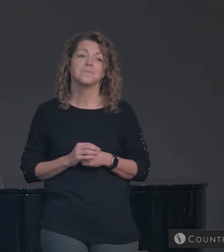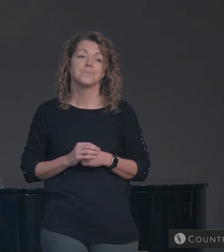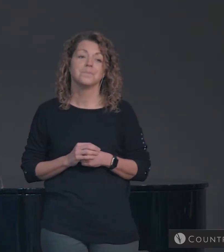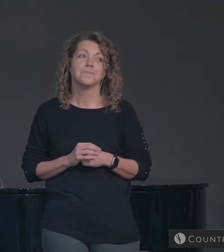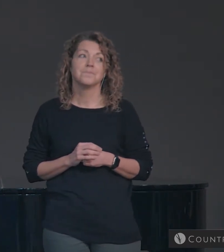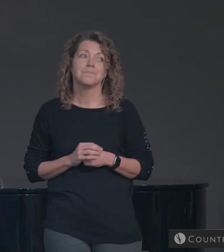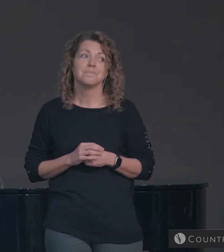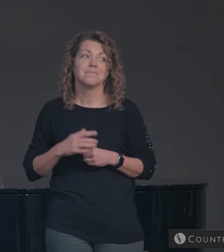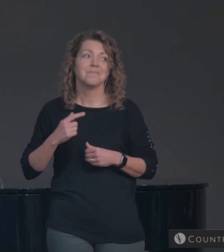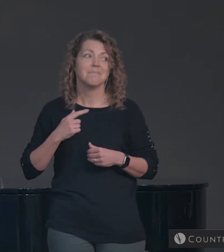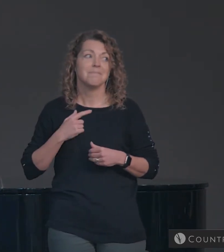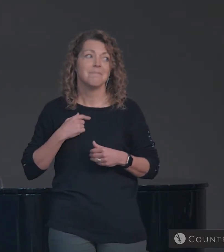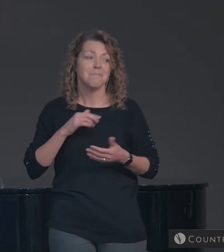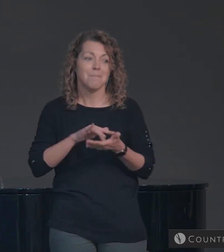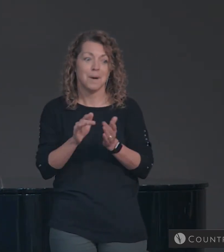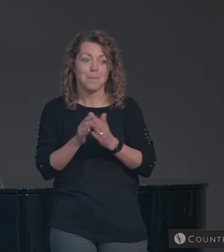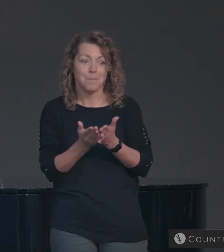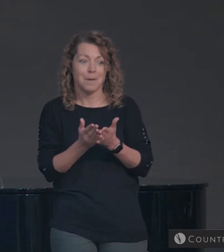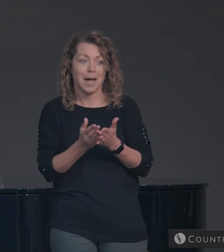If I can get my Bible to load up.